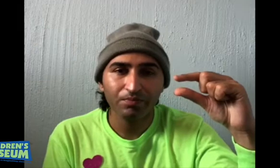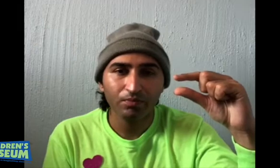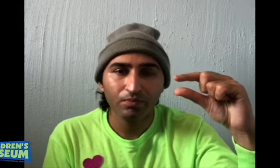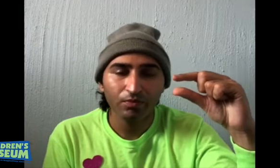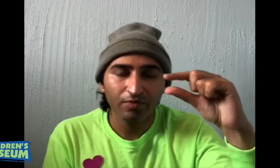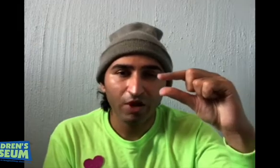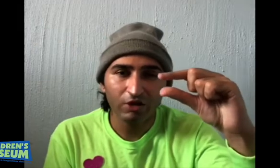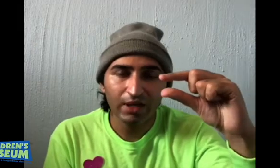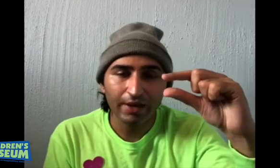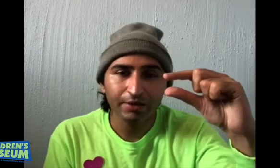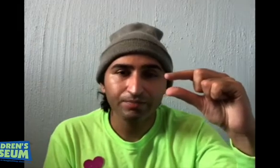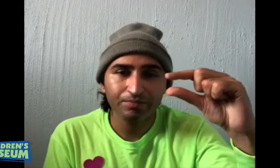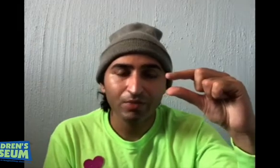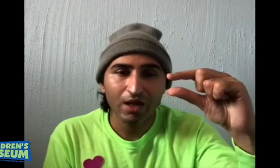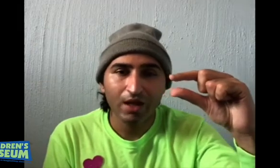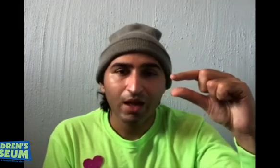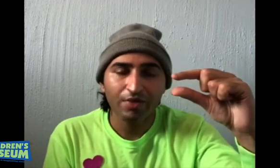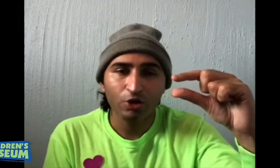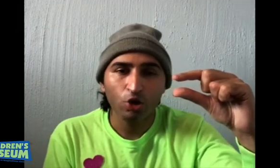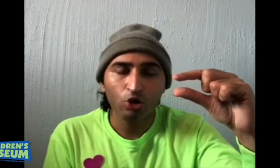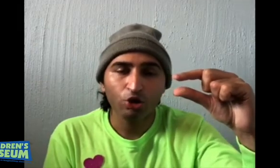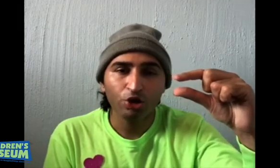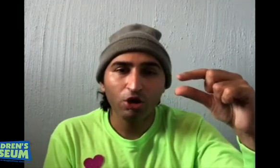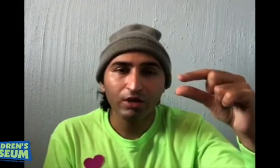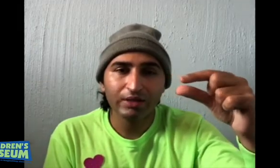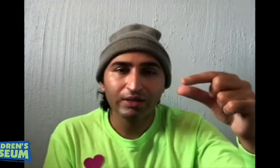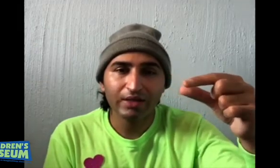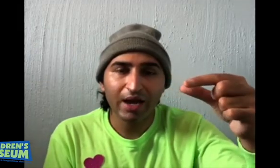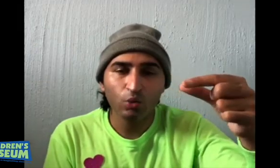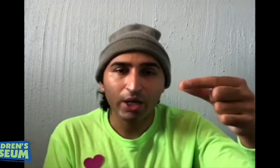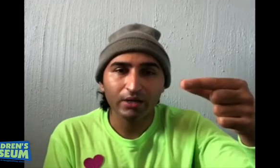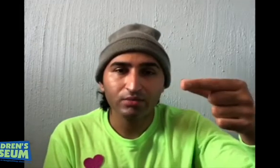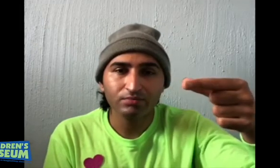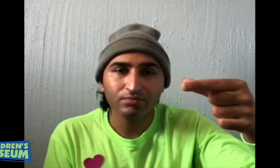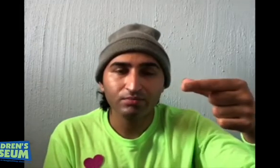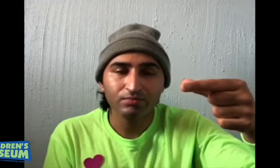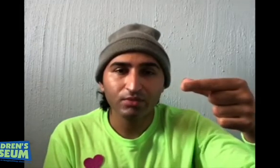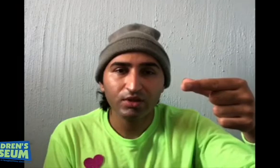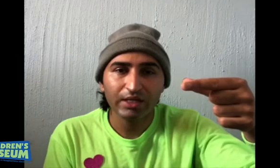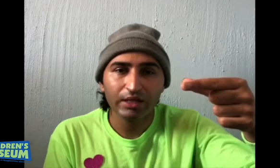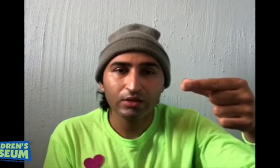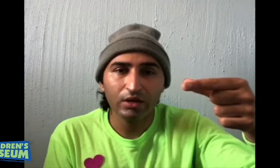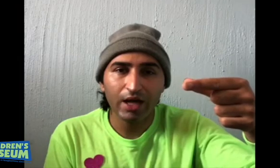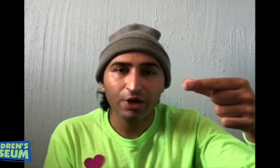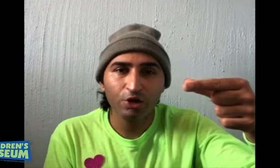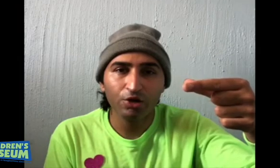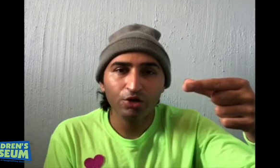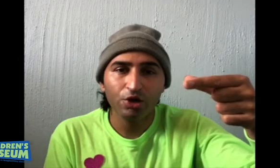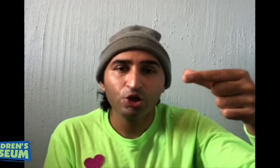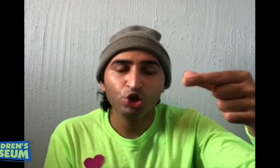Very tiny. And then you are going to turn it sideways. This is the letter G.